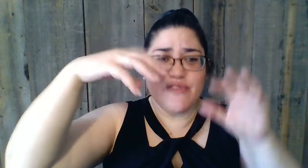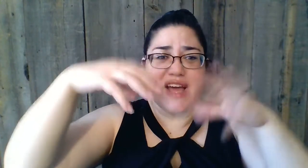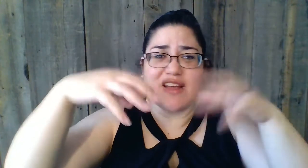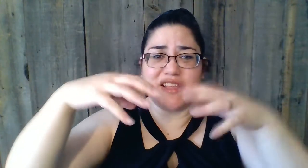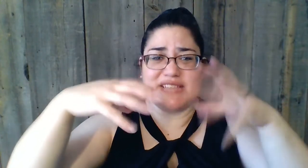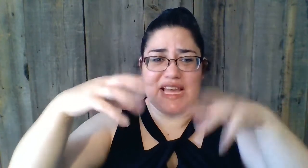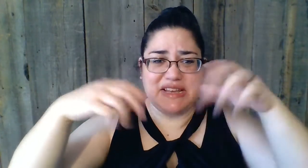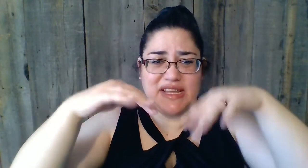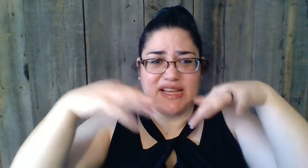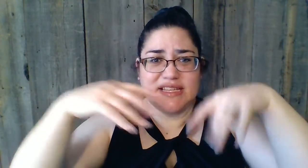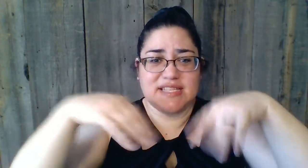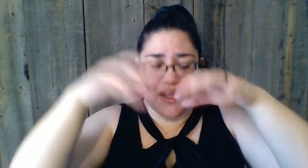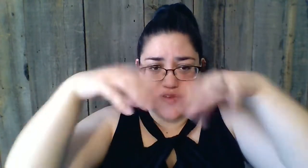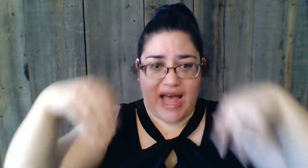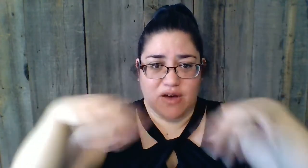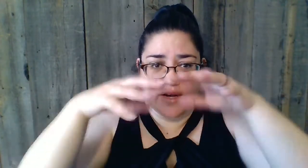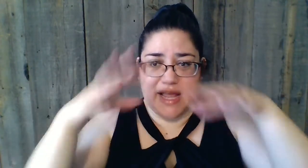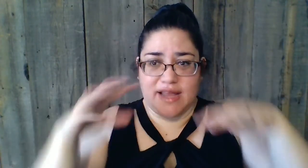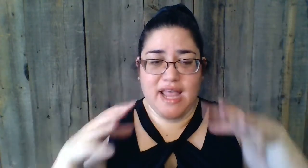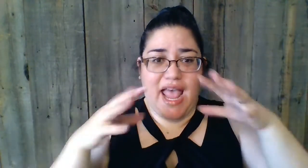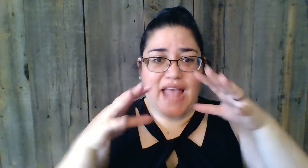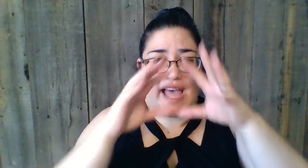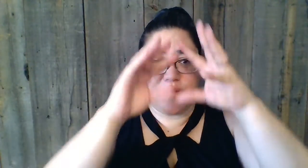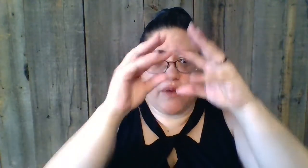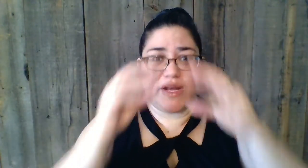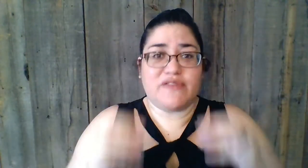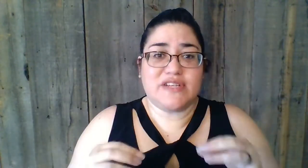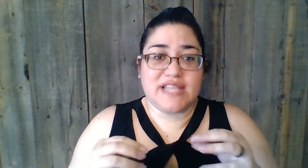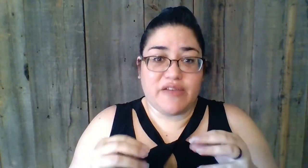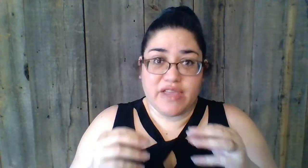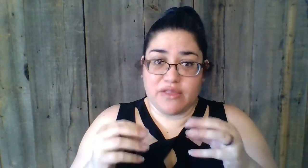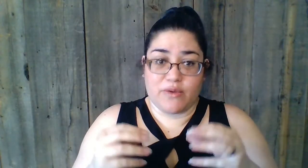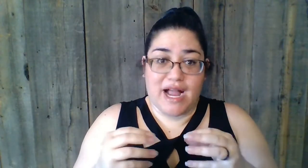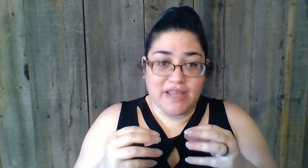you've got all the dead stuff out and that way whatever's left can thrive.